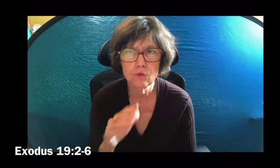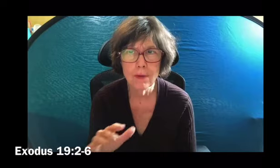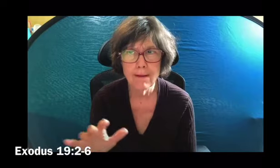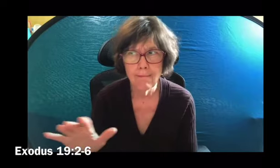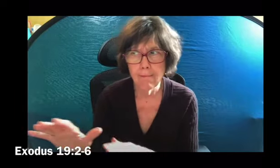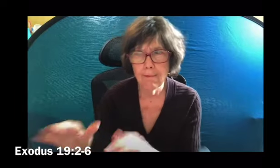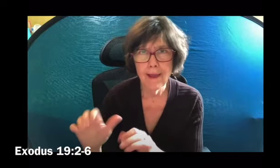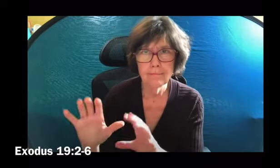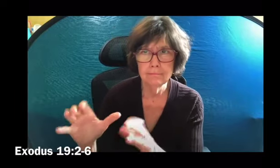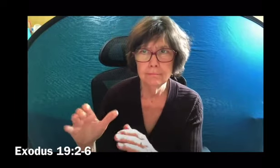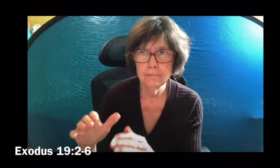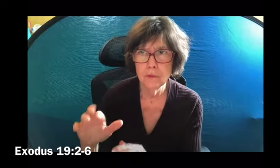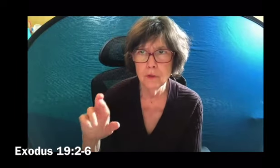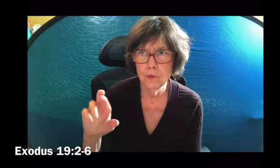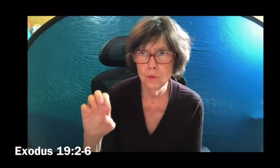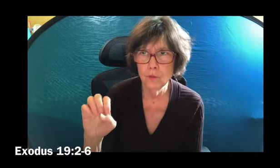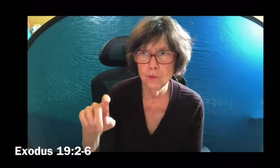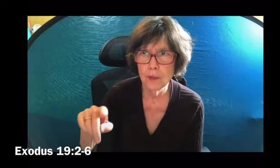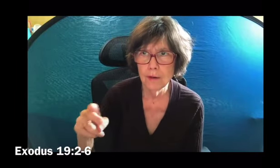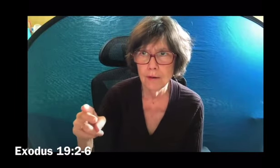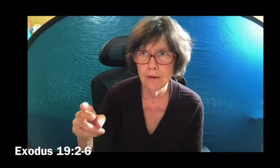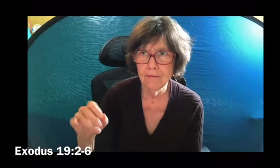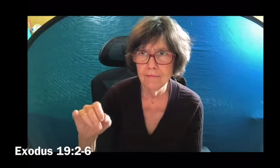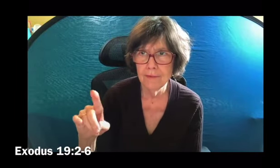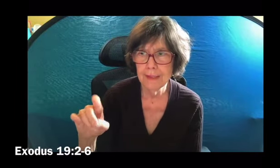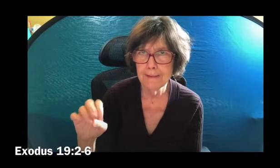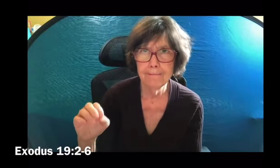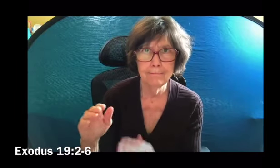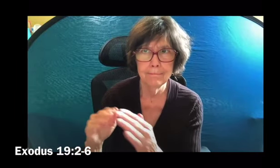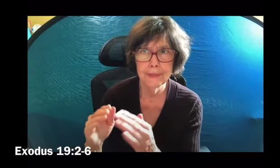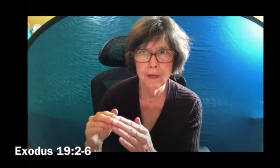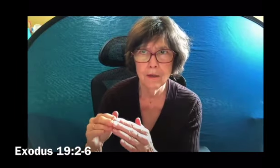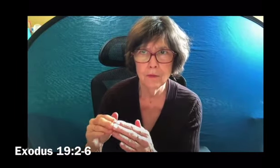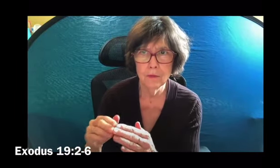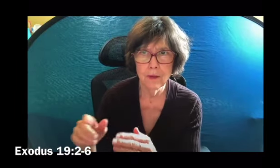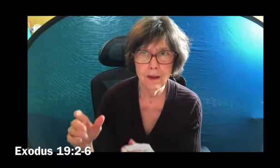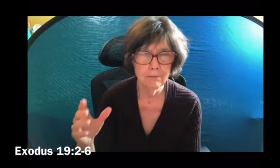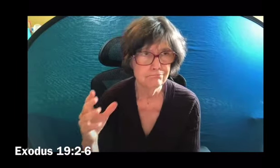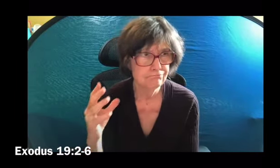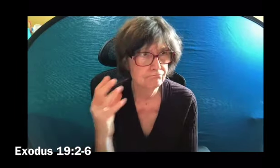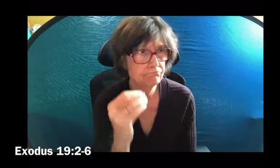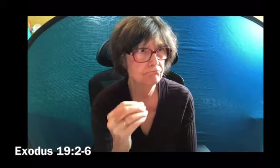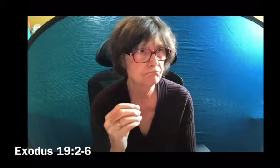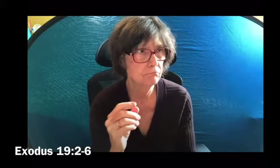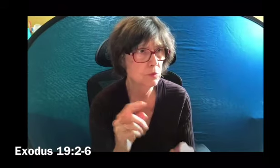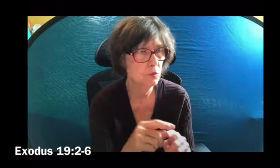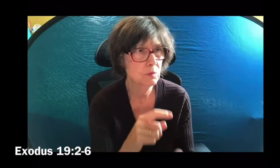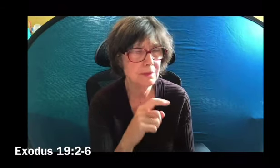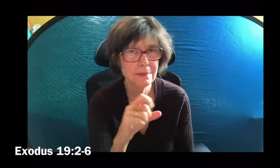In those days the Israelites came to the desert of the Sinai and pitched camp.